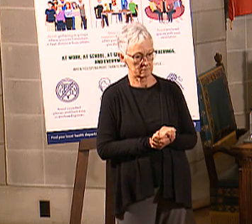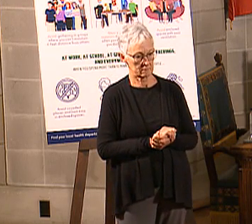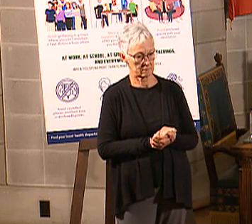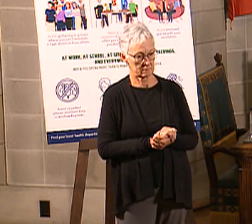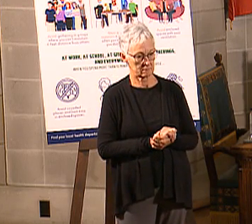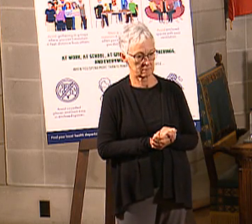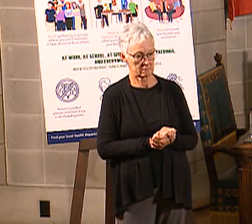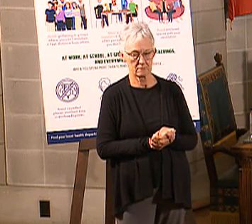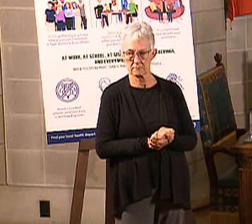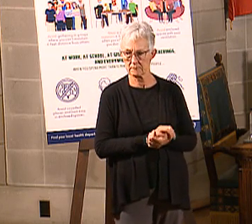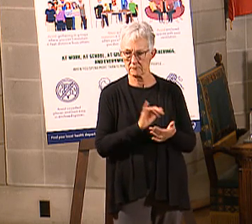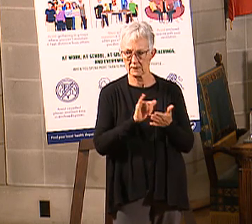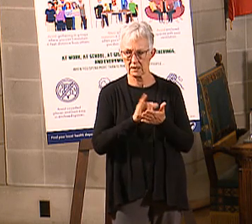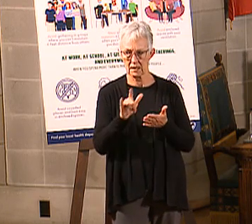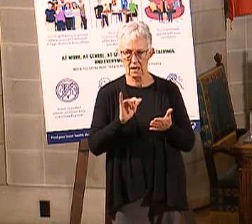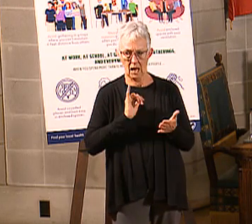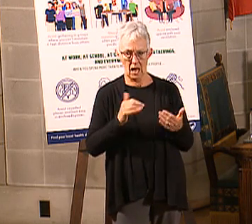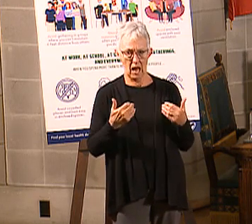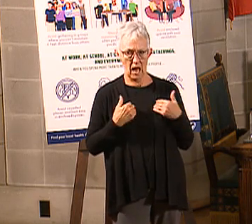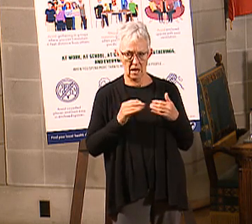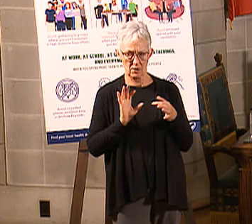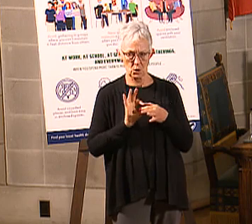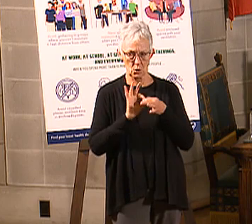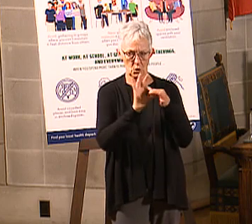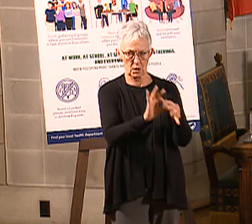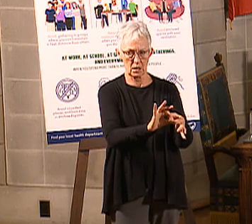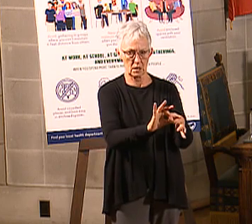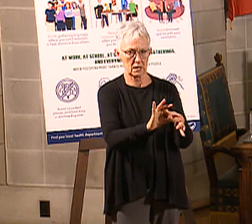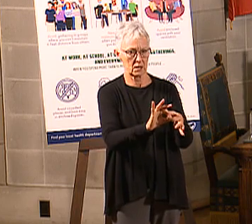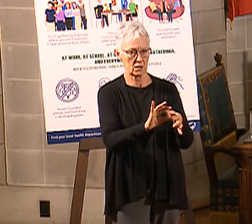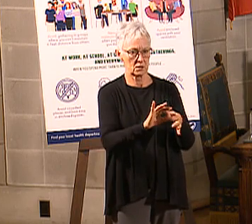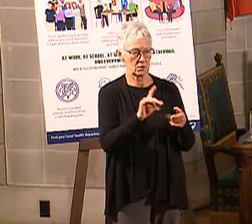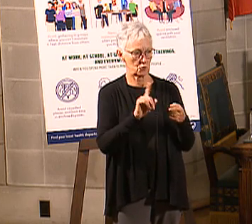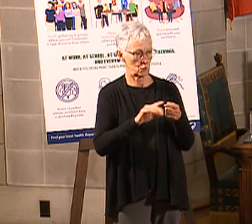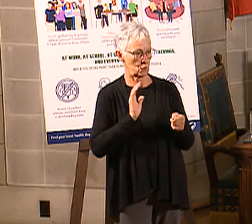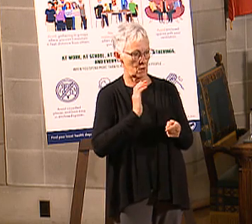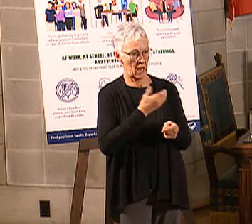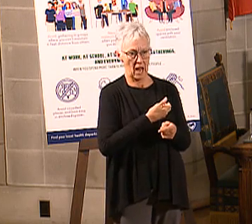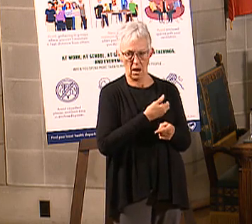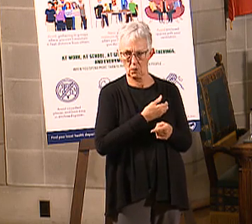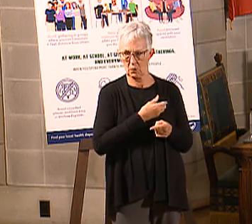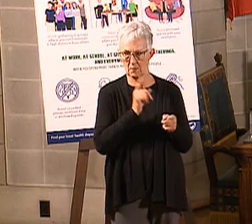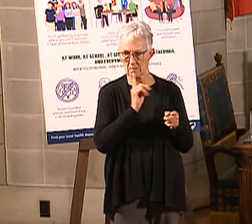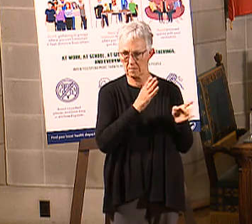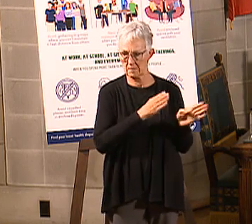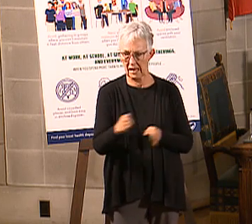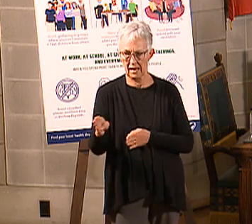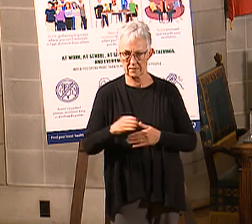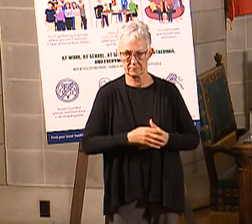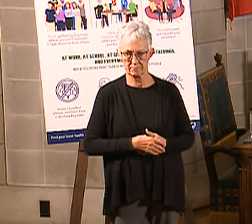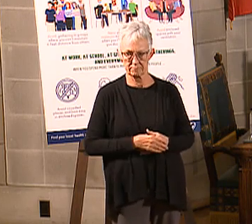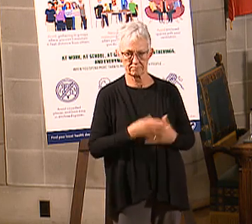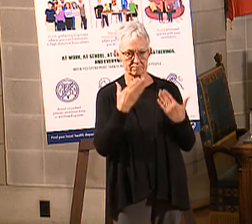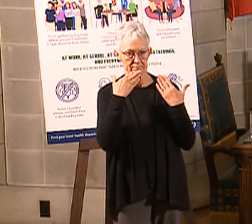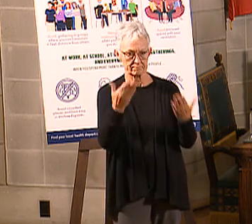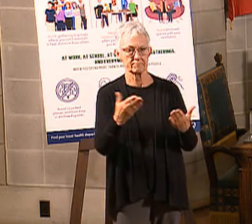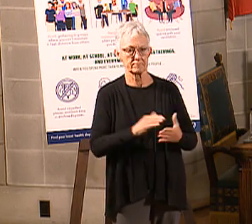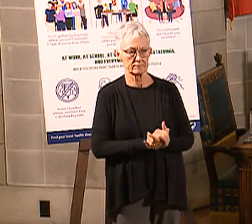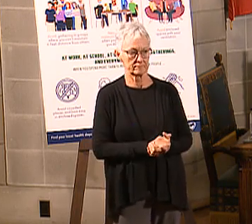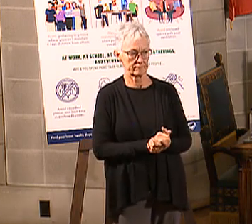And that's all I have with regard to the additional details with regard to the waiver. Thank you.